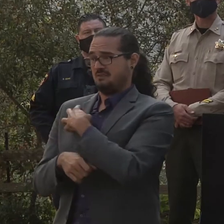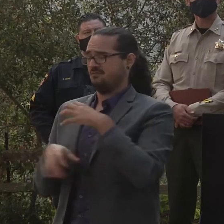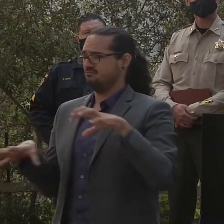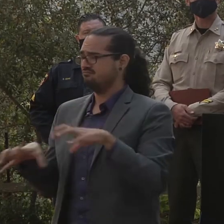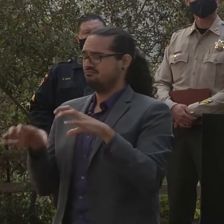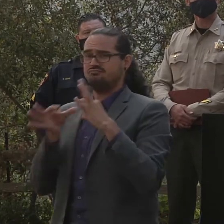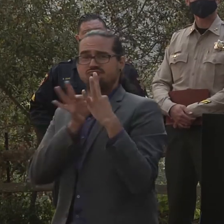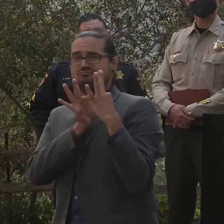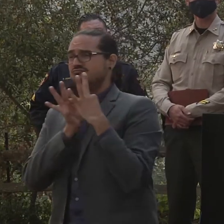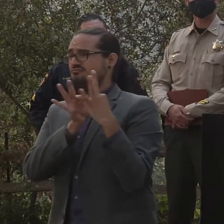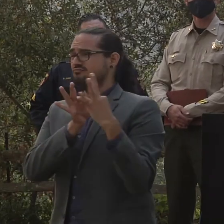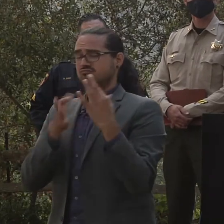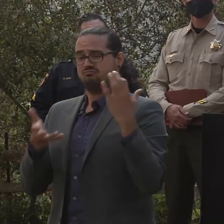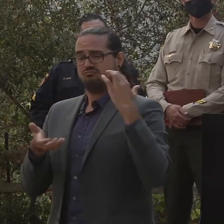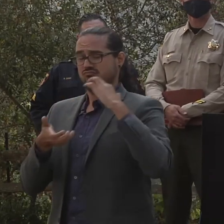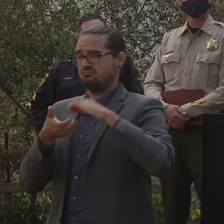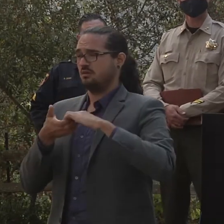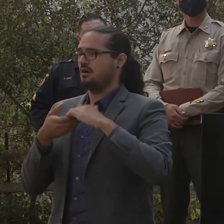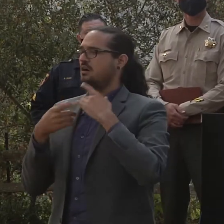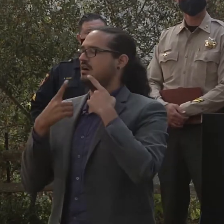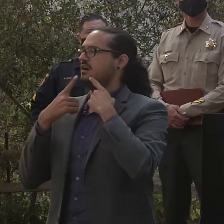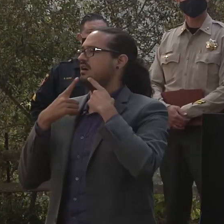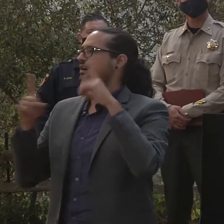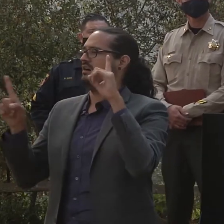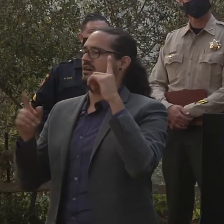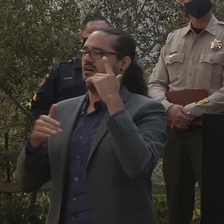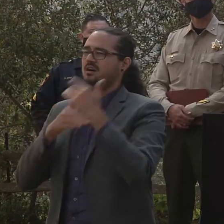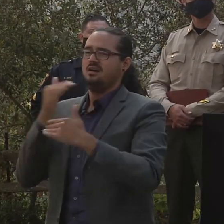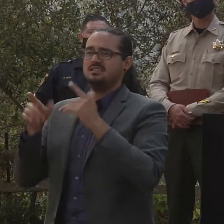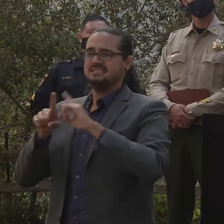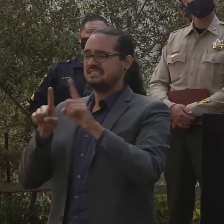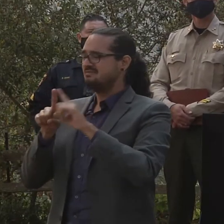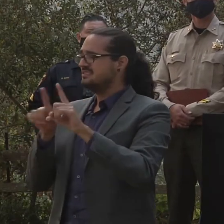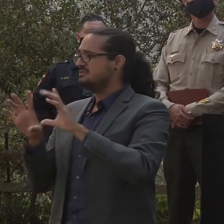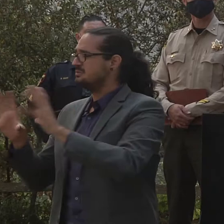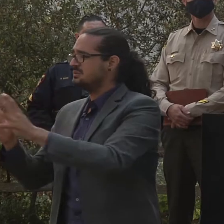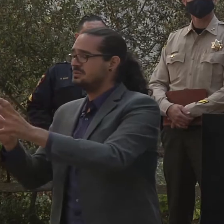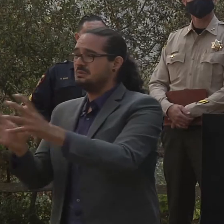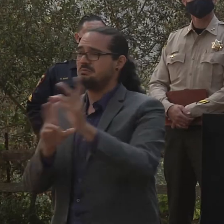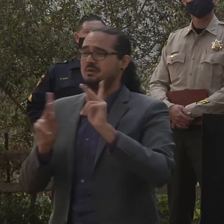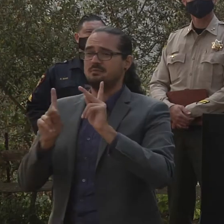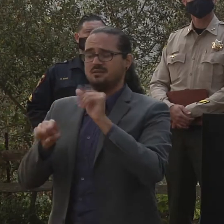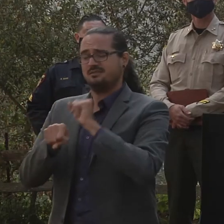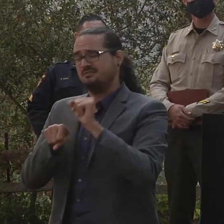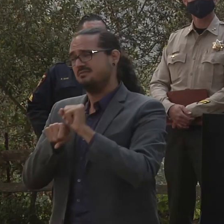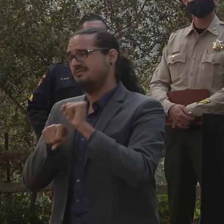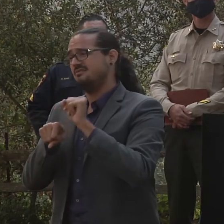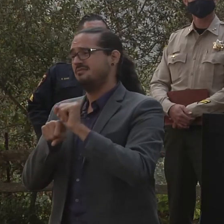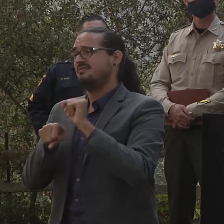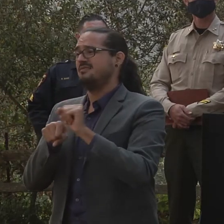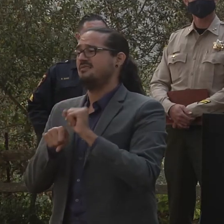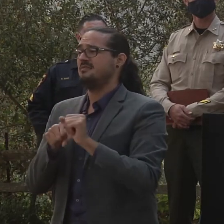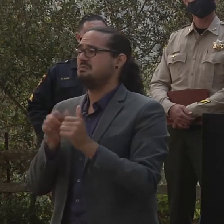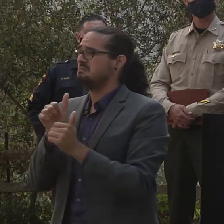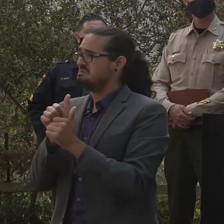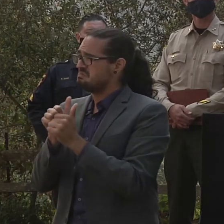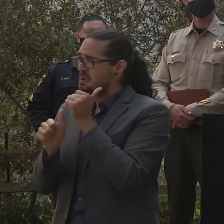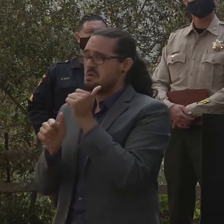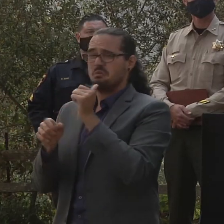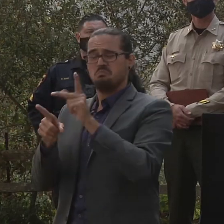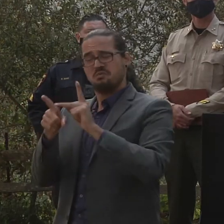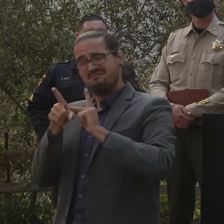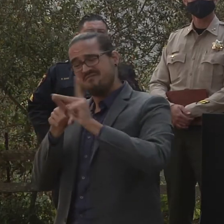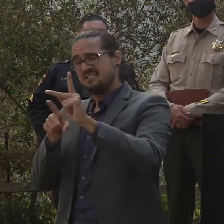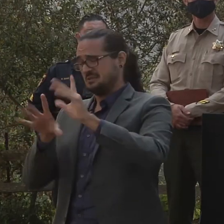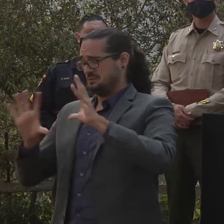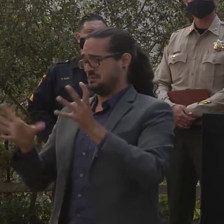that's going on between the multi-discipline agencies is uh of the most uh professional manner that I've ever seen on an incident that I've been on.